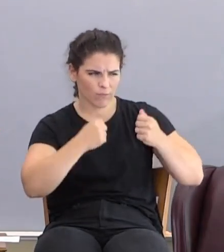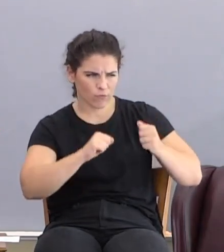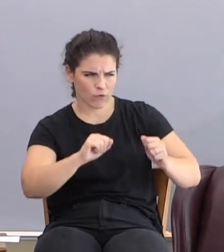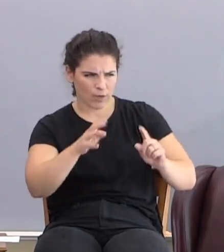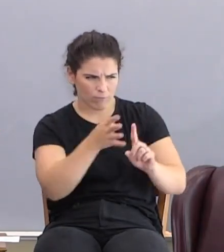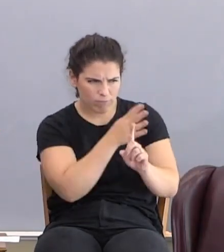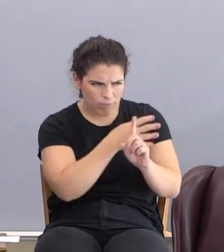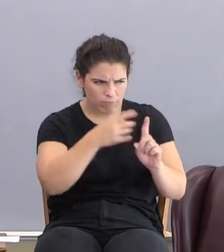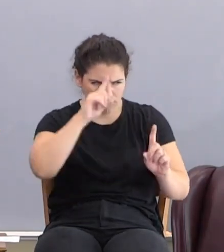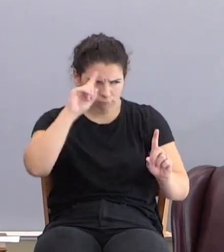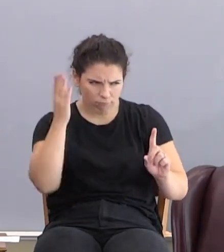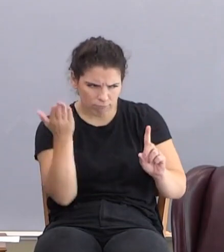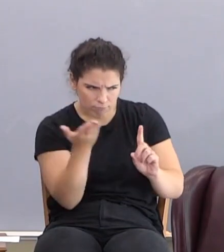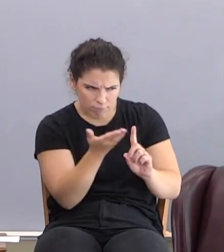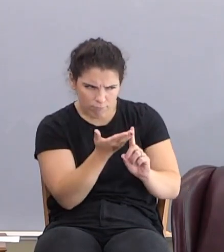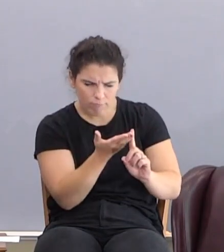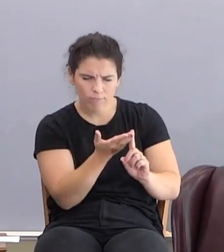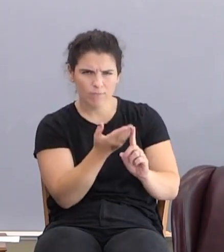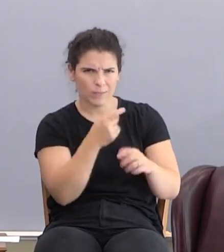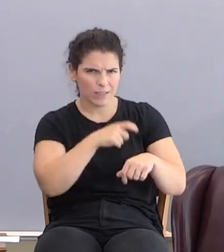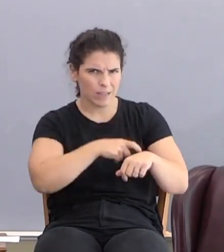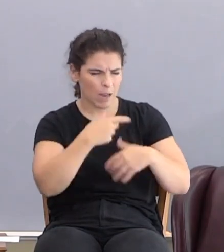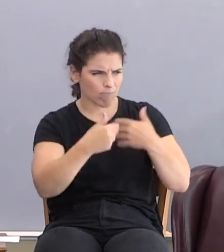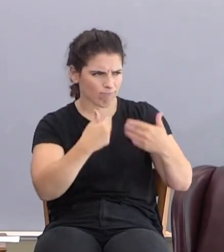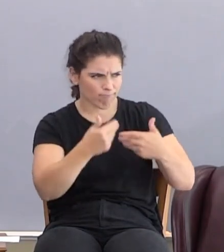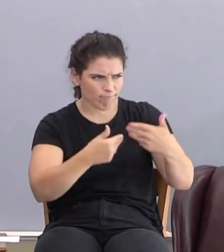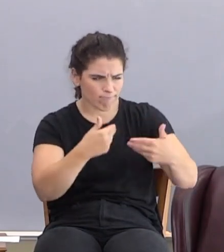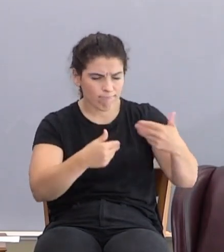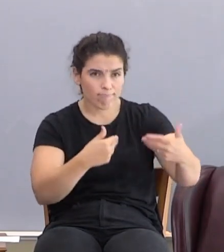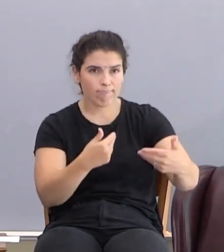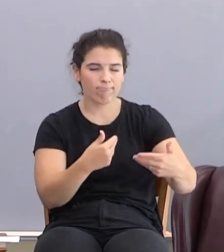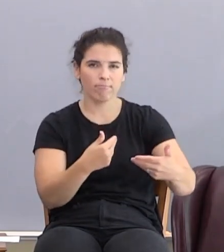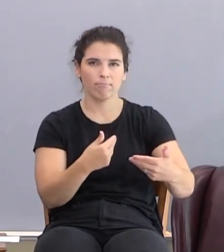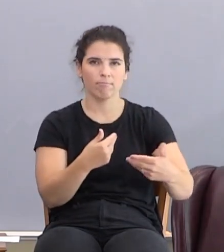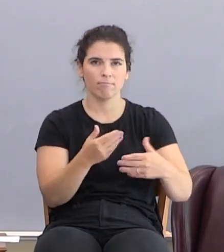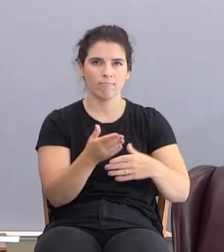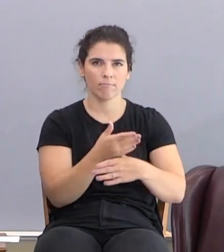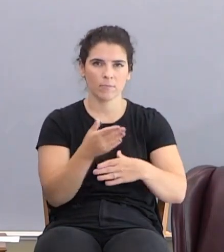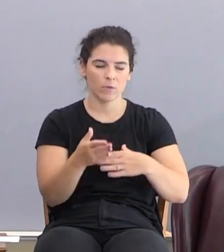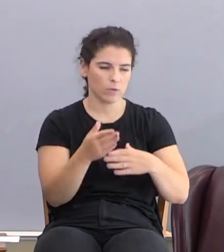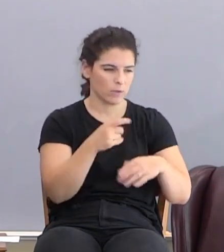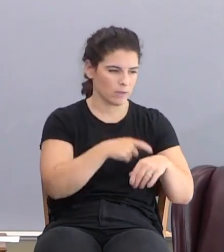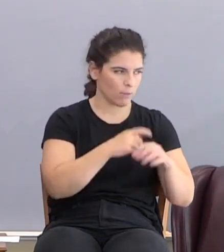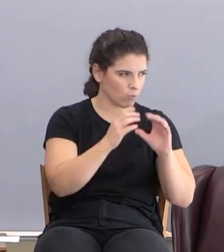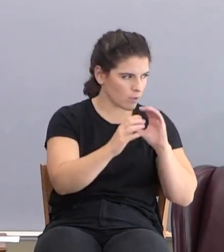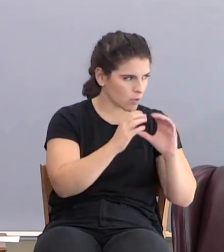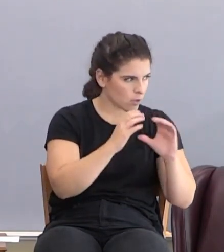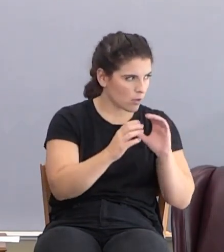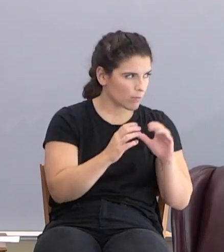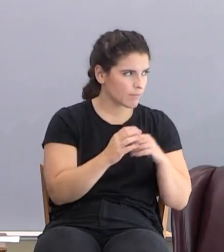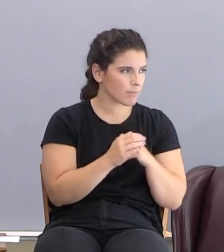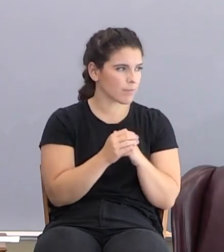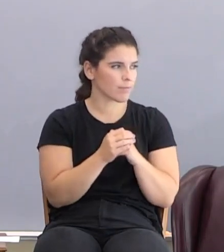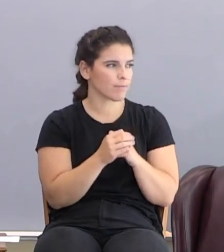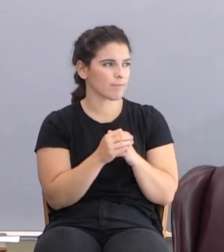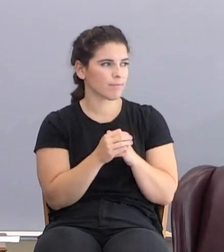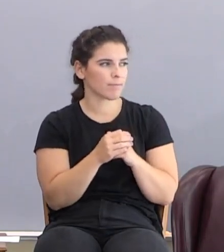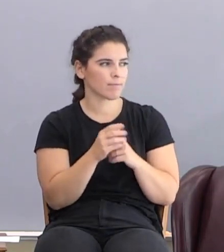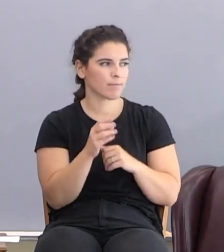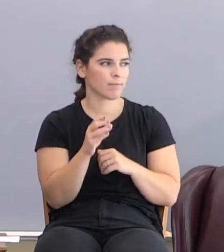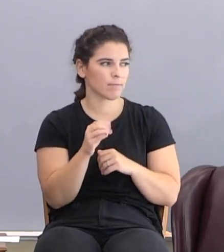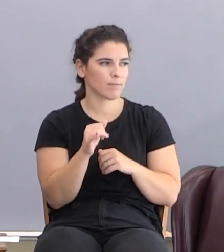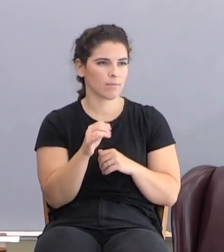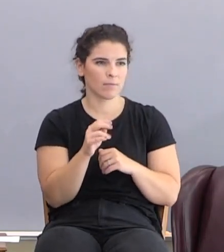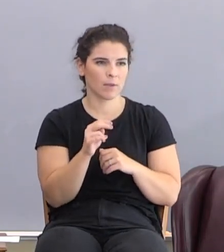persuade him, and some time has gone by between the time we talked, he